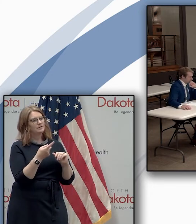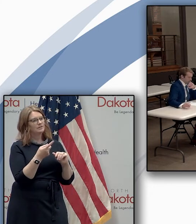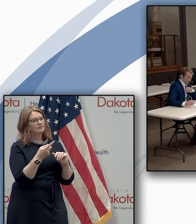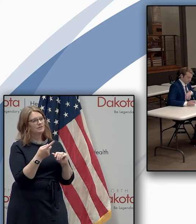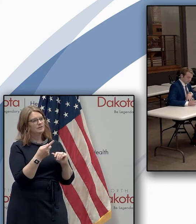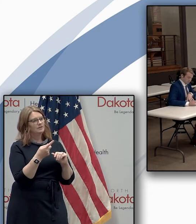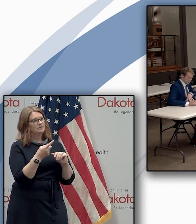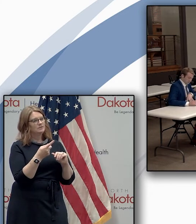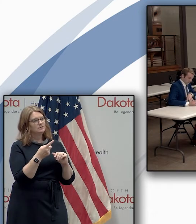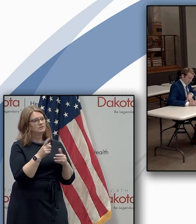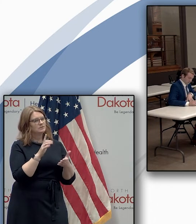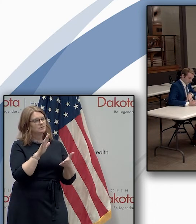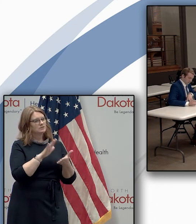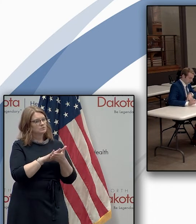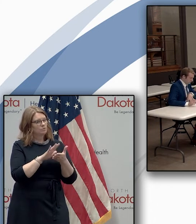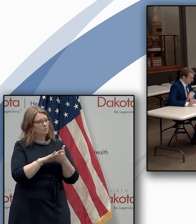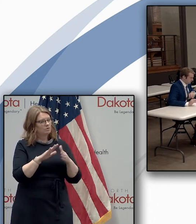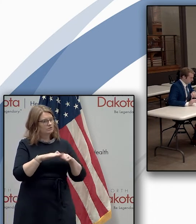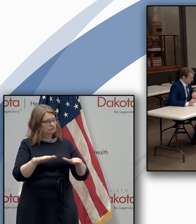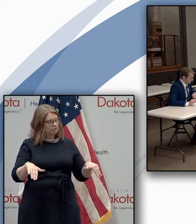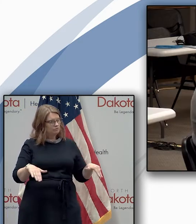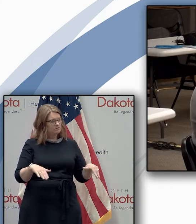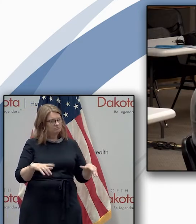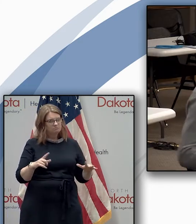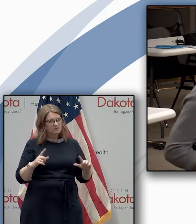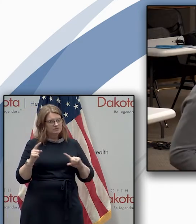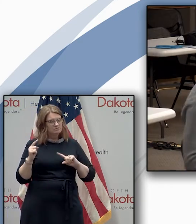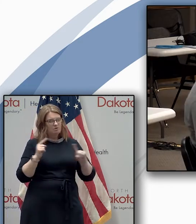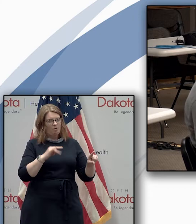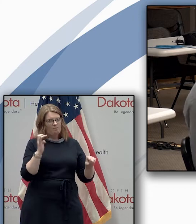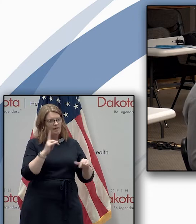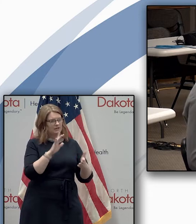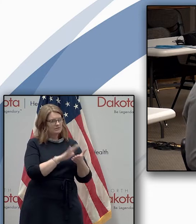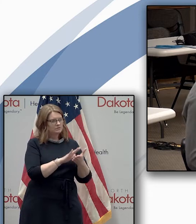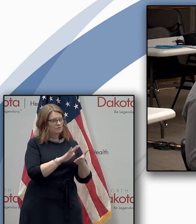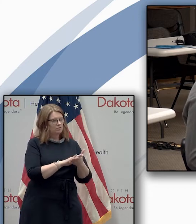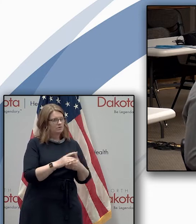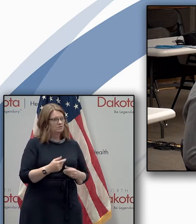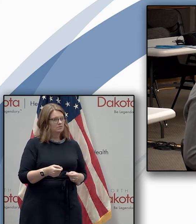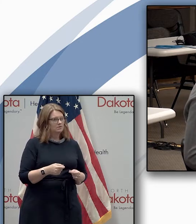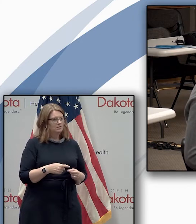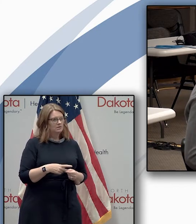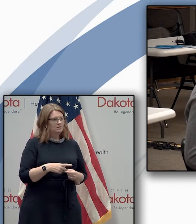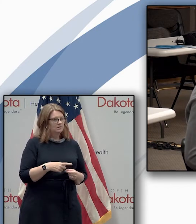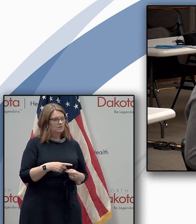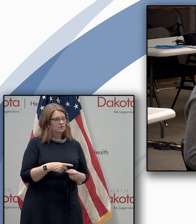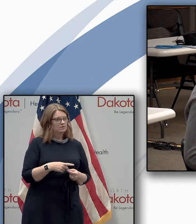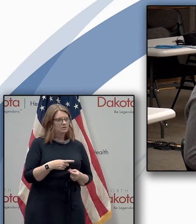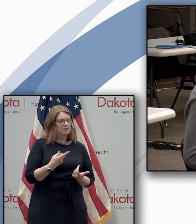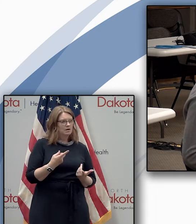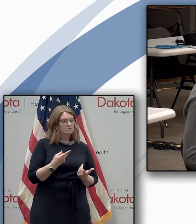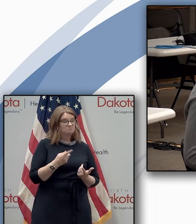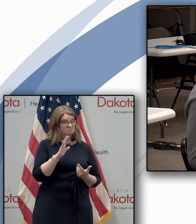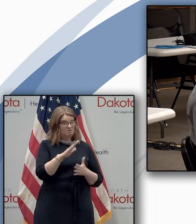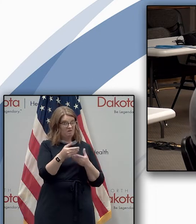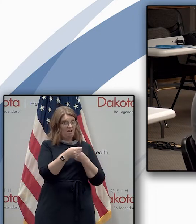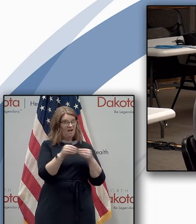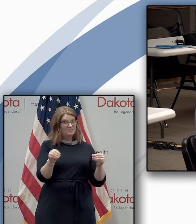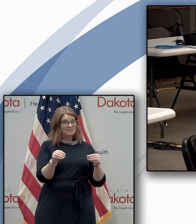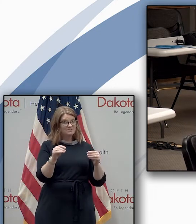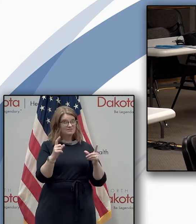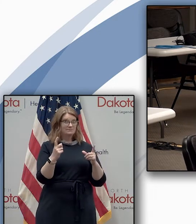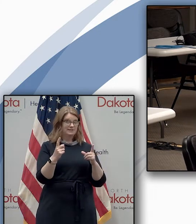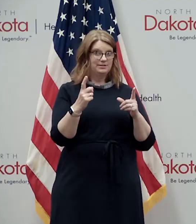the school children in the state to be able to go back in the fall i'm wondering when your office has a plan to release some of those guidelines for returning